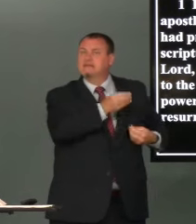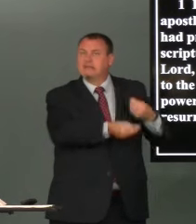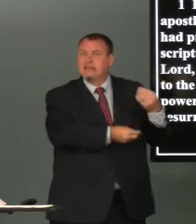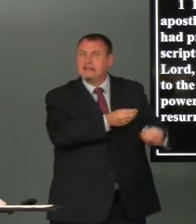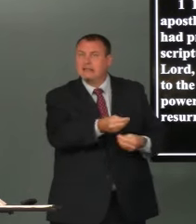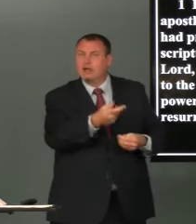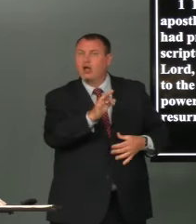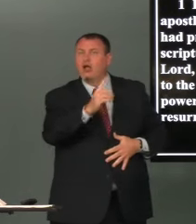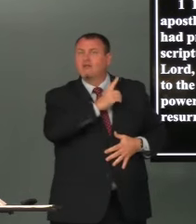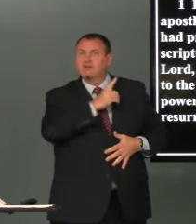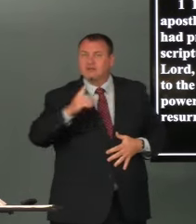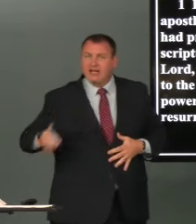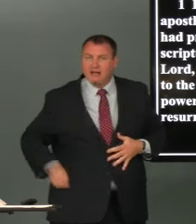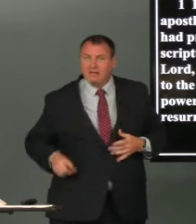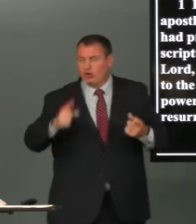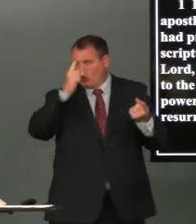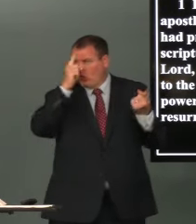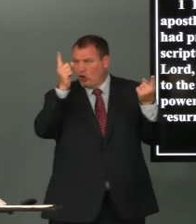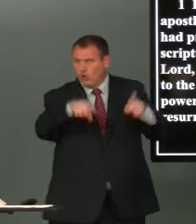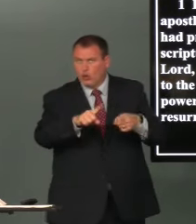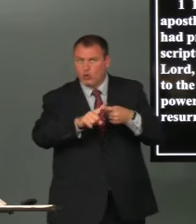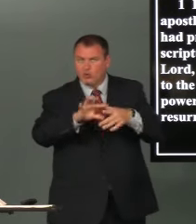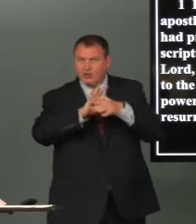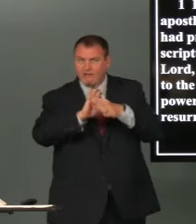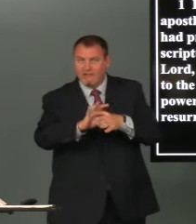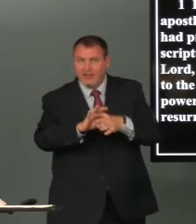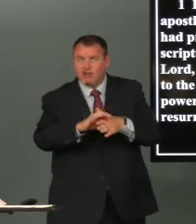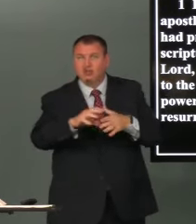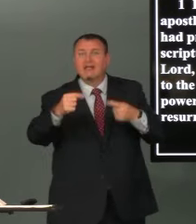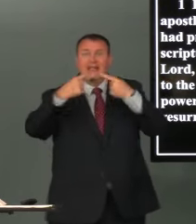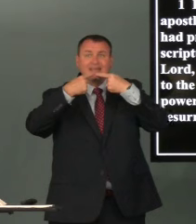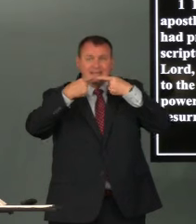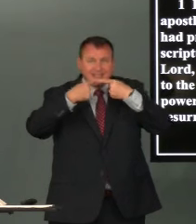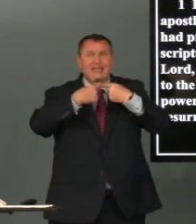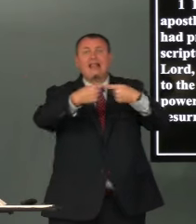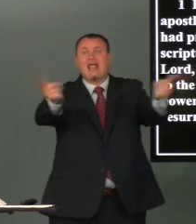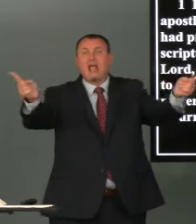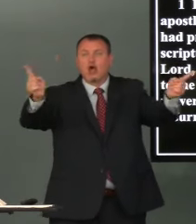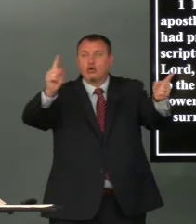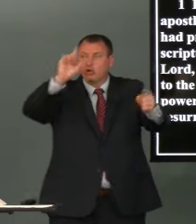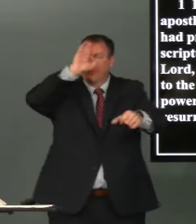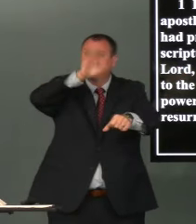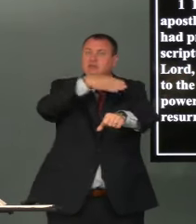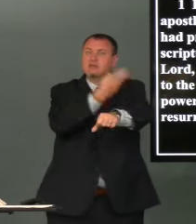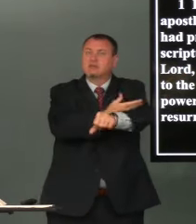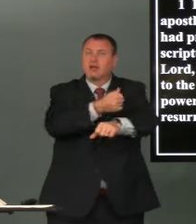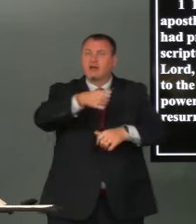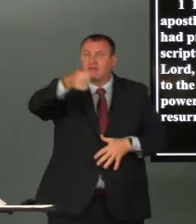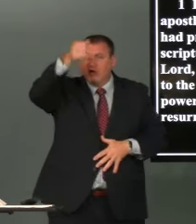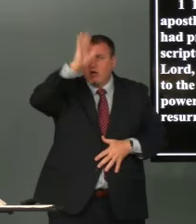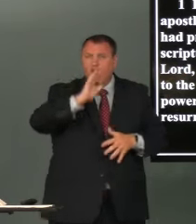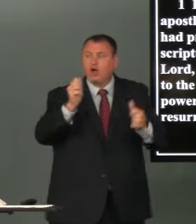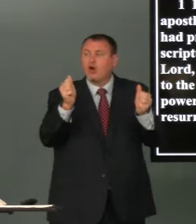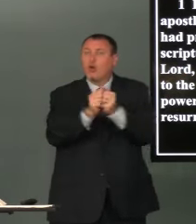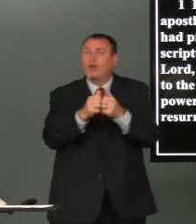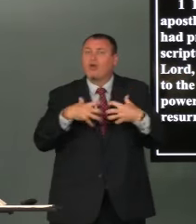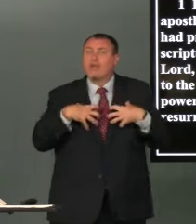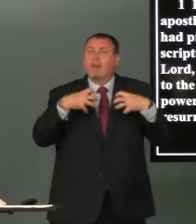which was made of the seed of david according to the flesh and declared to be the son of god